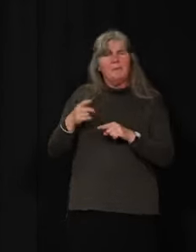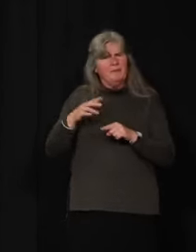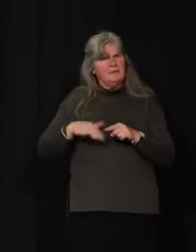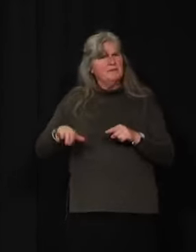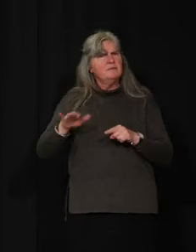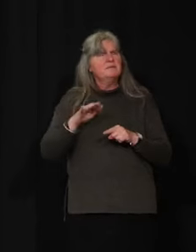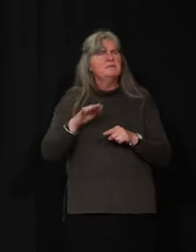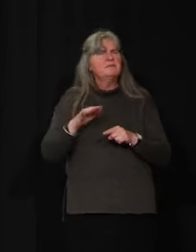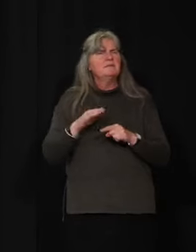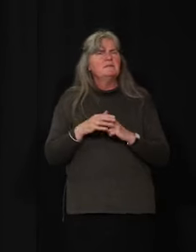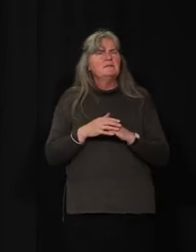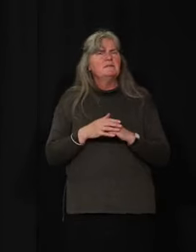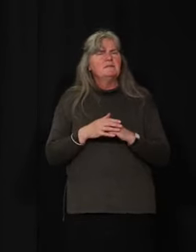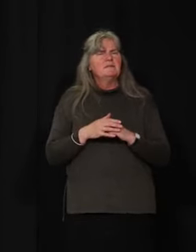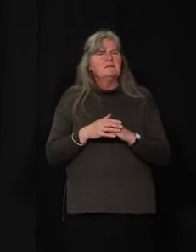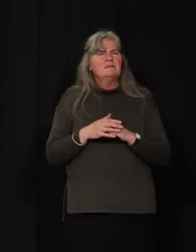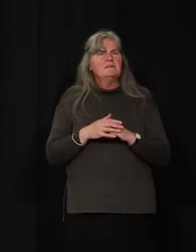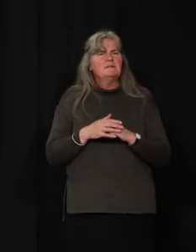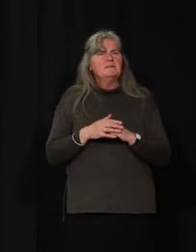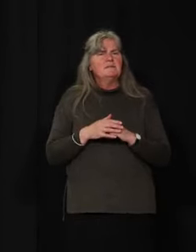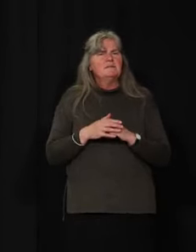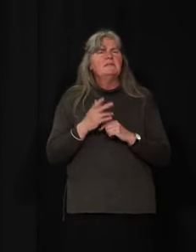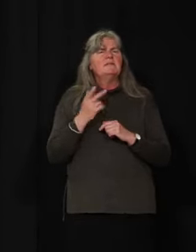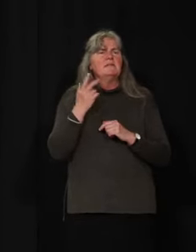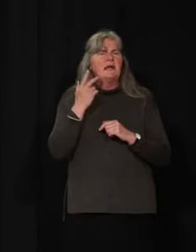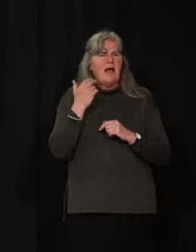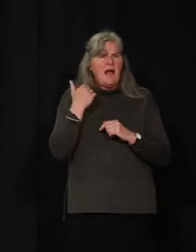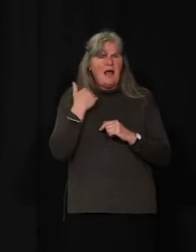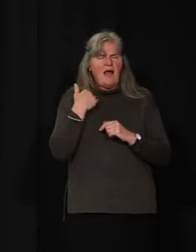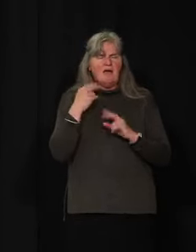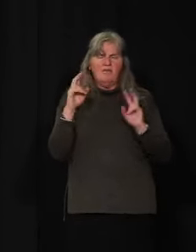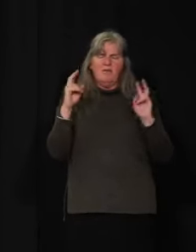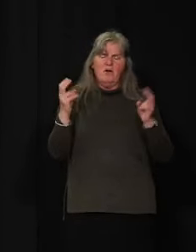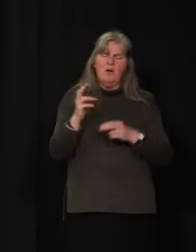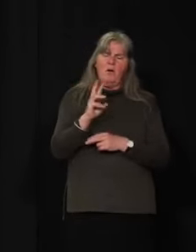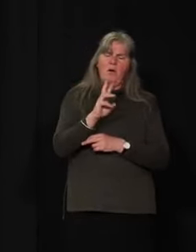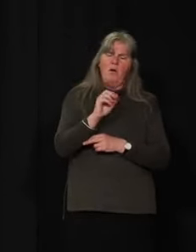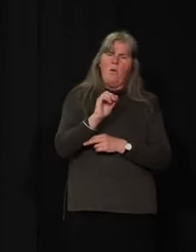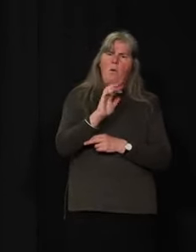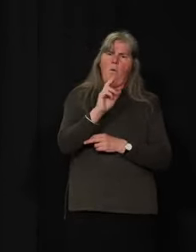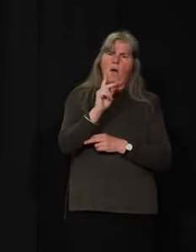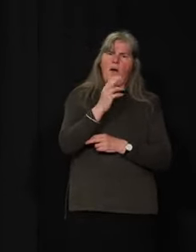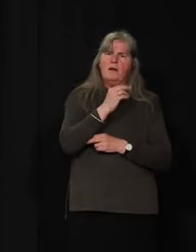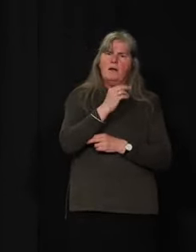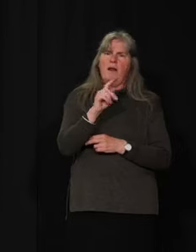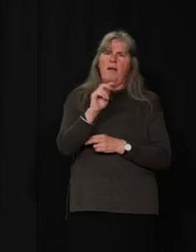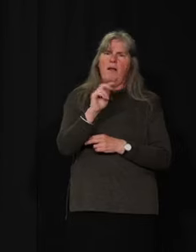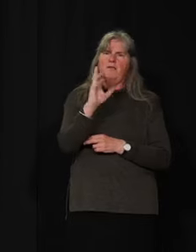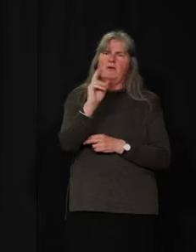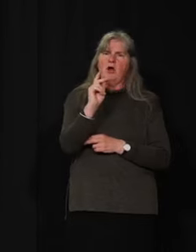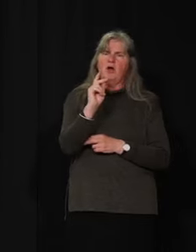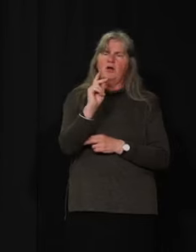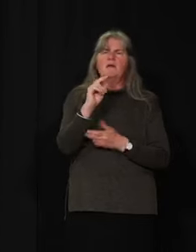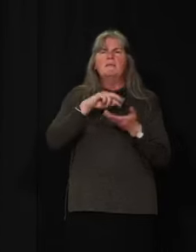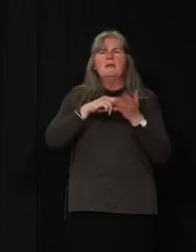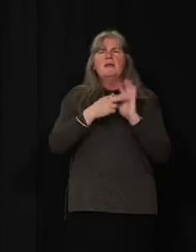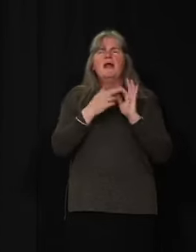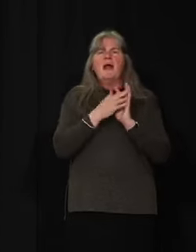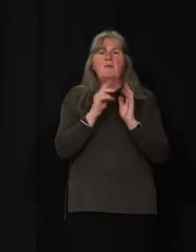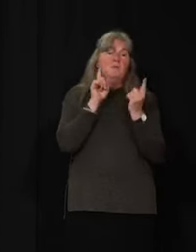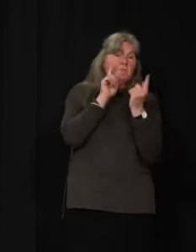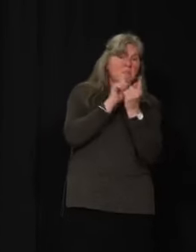the more walk-and-talk sessions, I believe they're called that, that are happening outside, which is also very important.